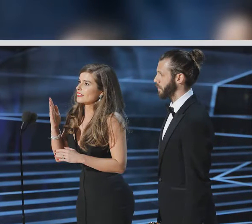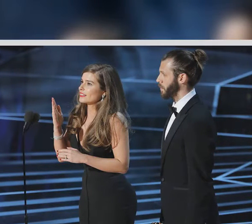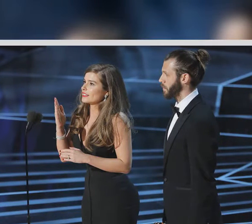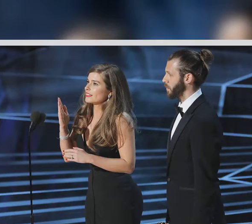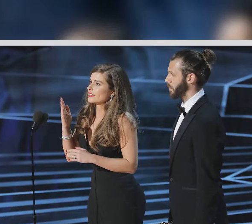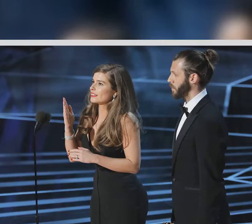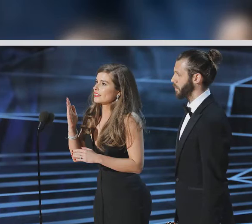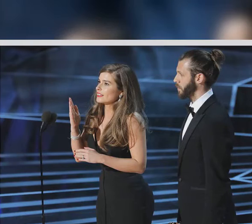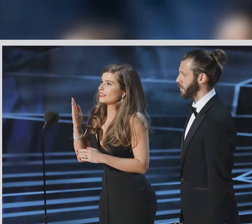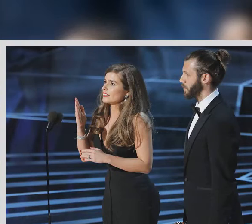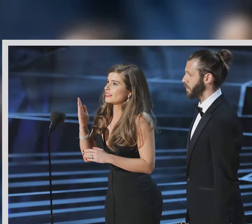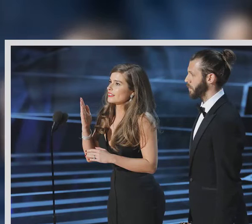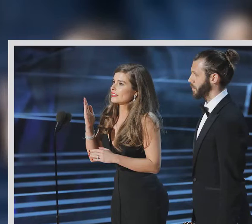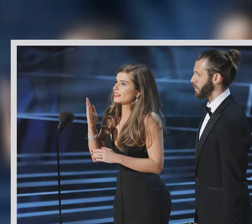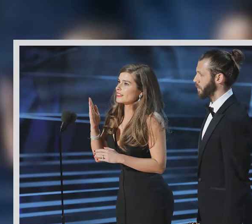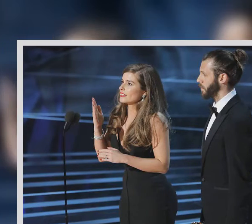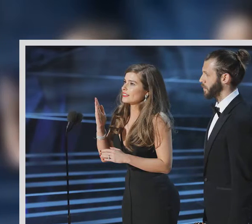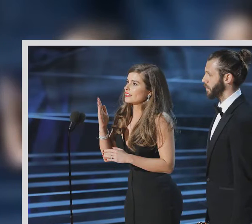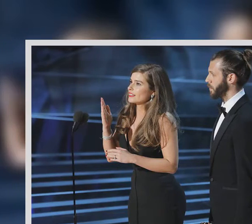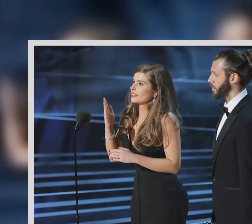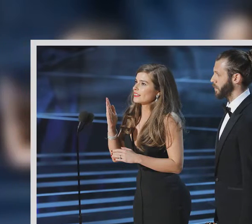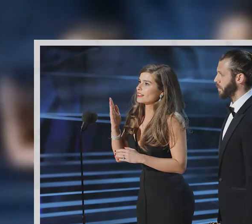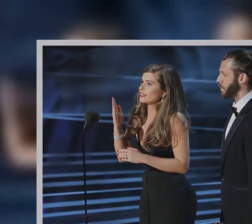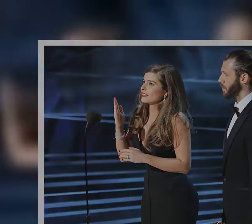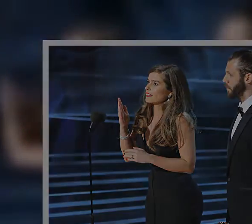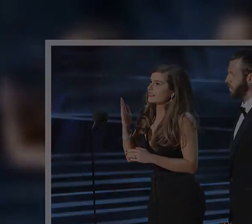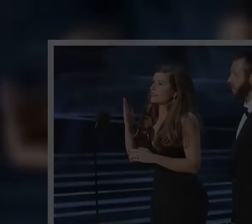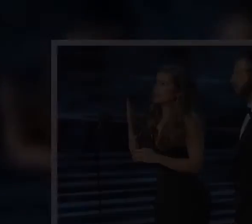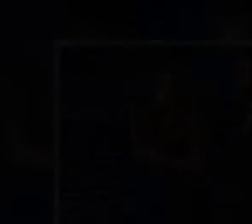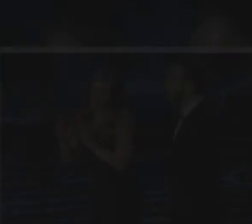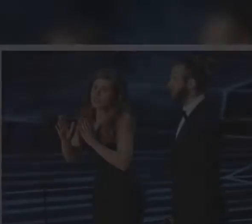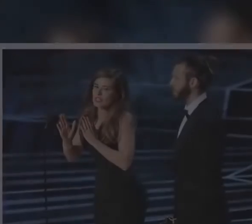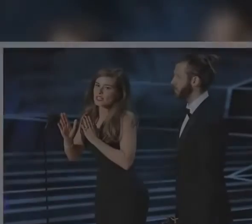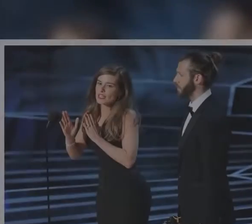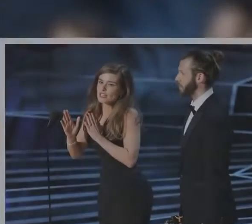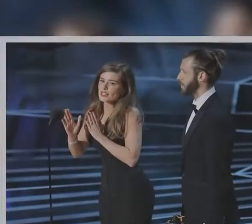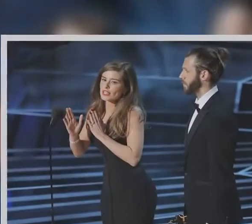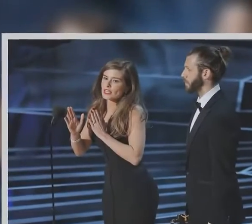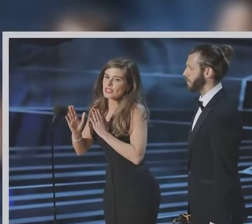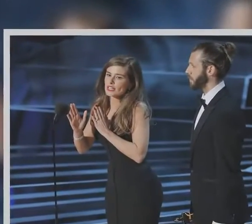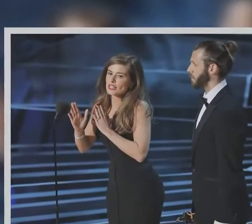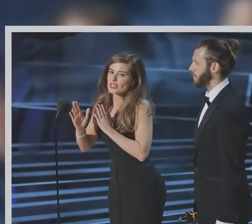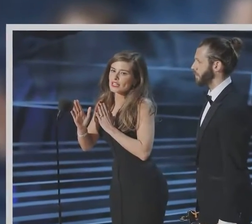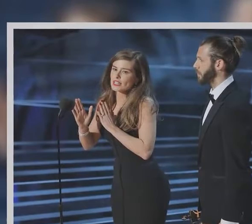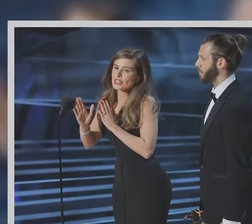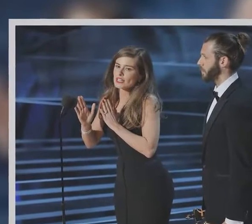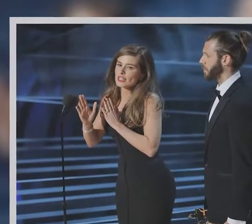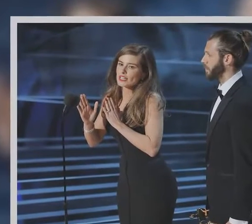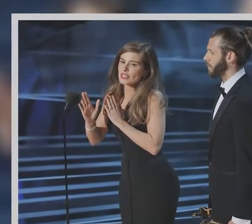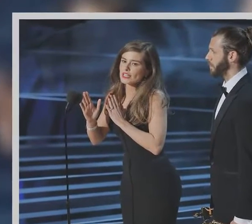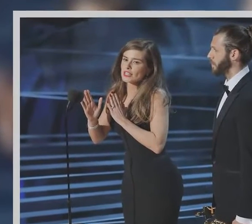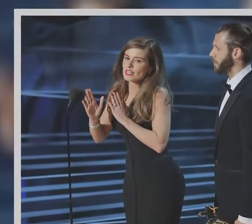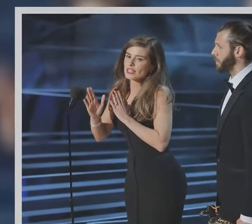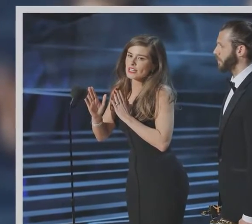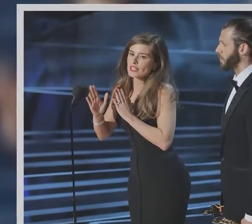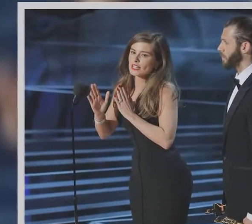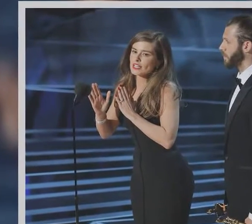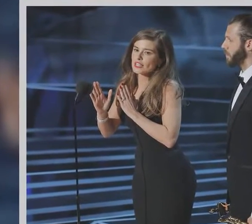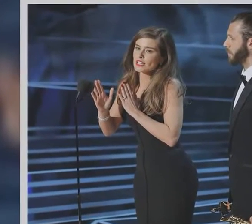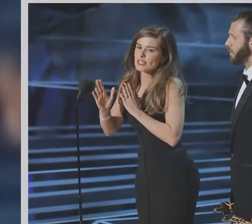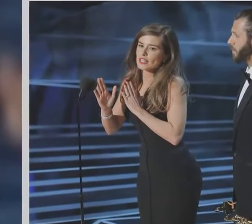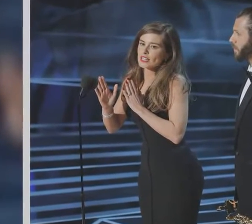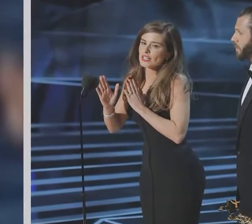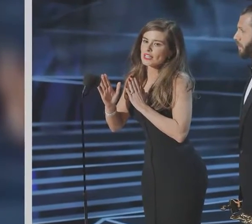We did a few interviews.We went in, got an in and out burger and then went back to the flat where all of our crew were,